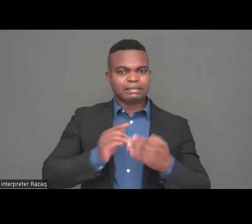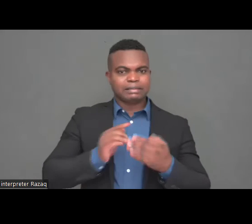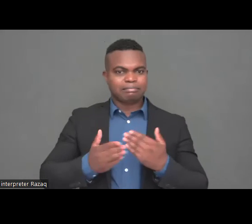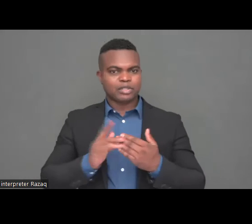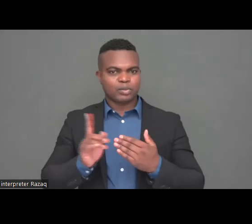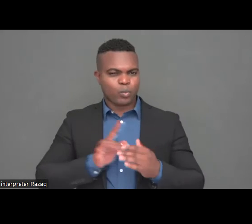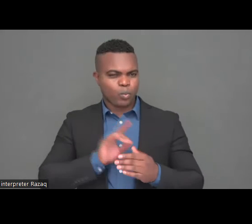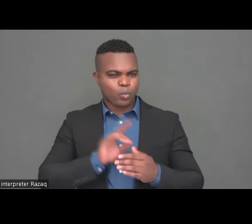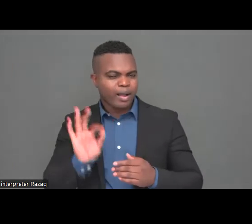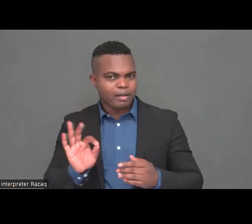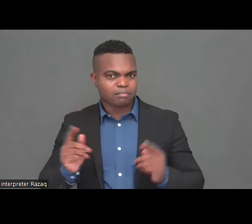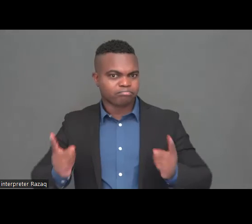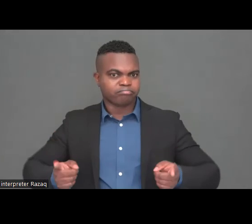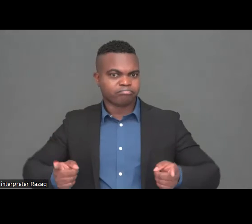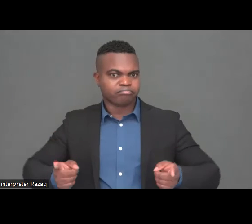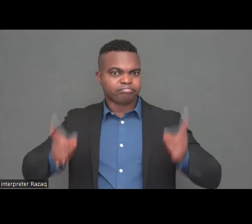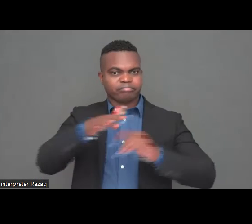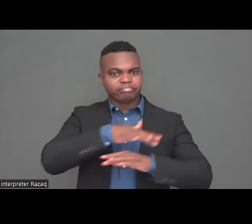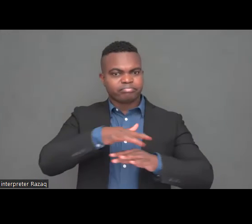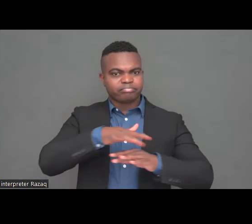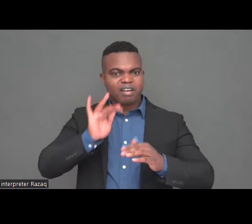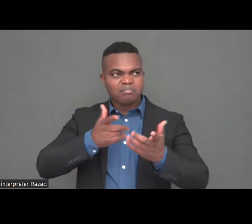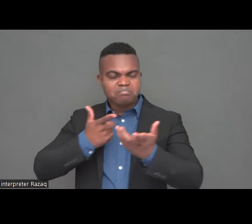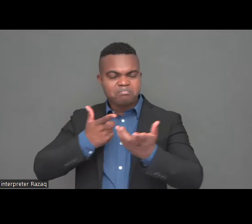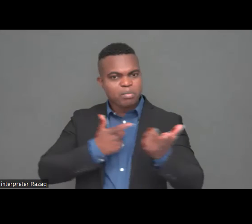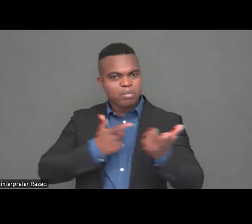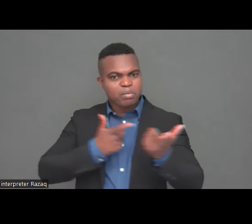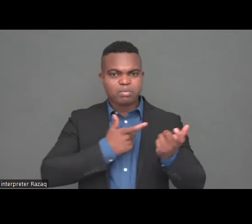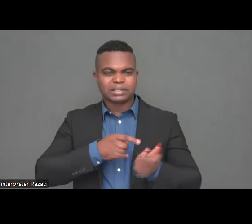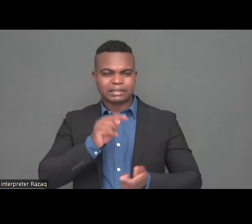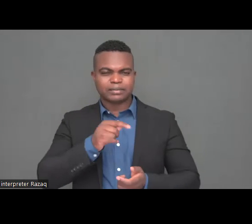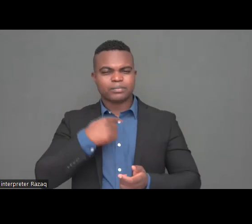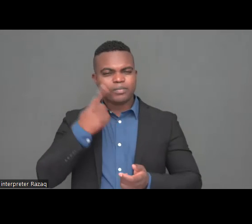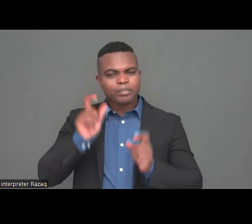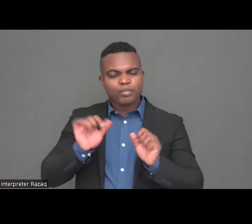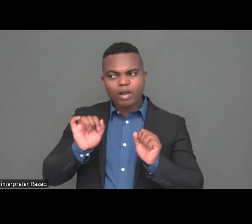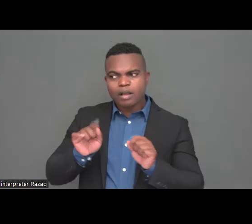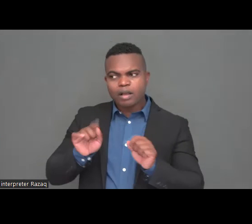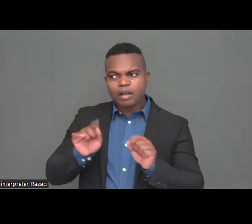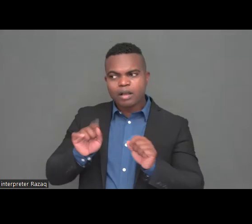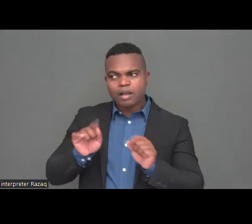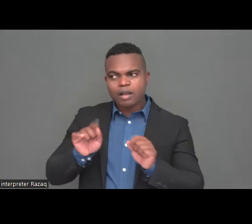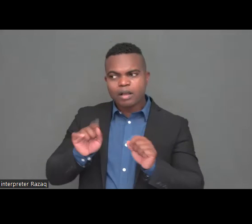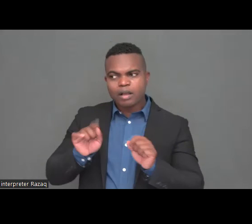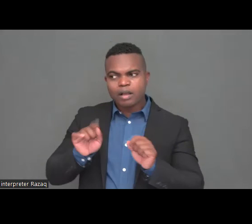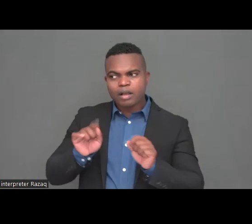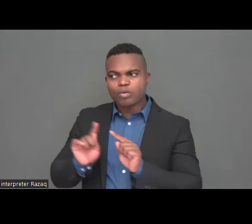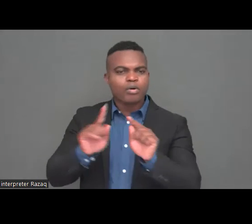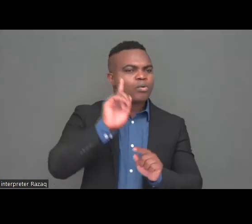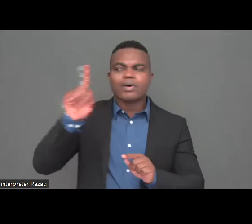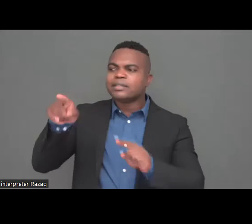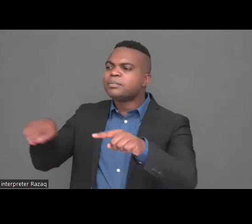really big problem with medication like insulin for example it's a really big problem with